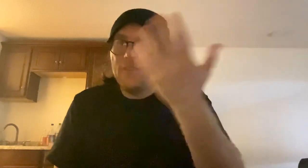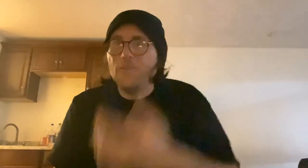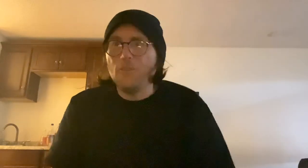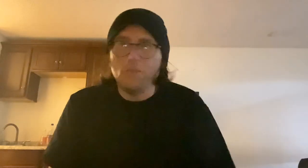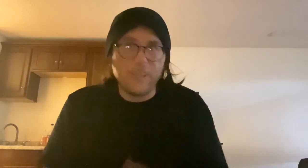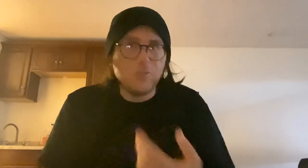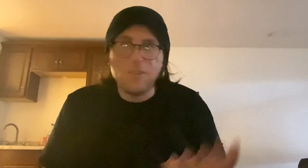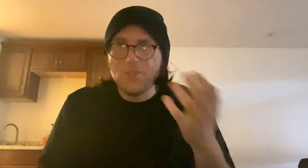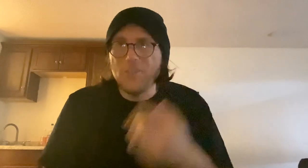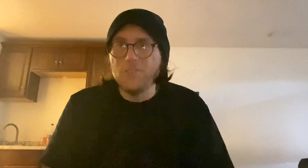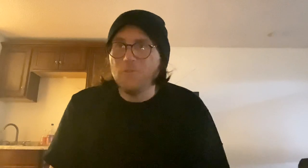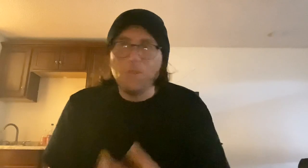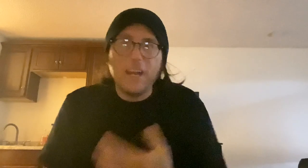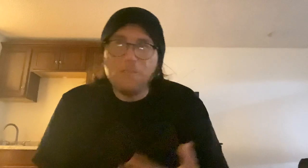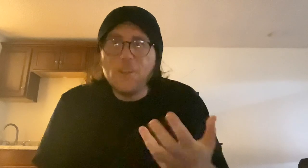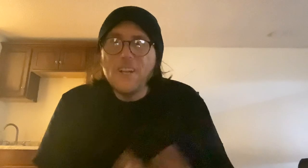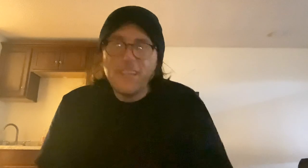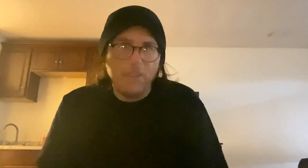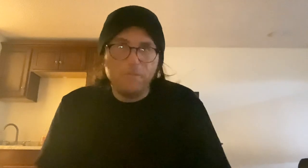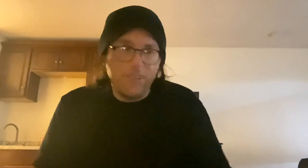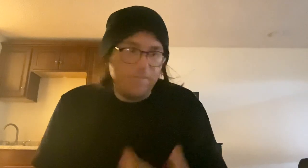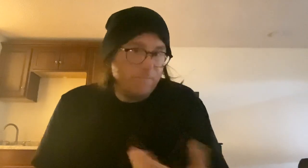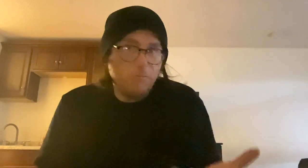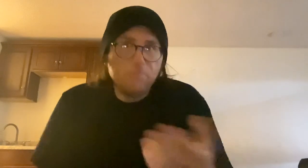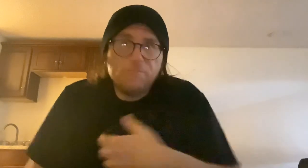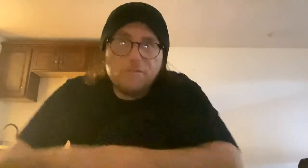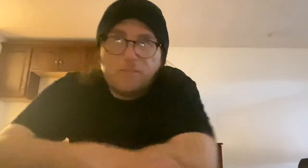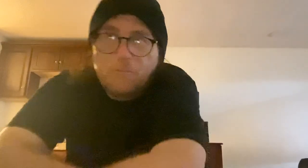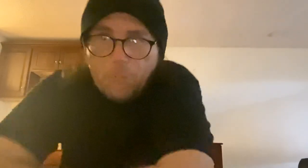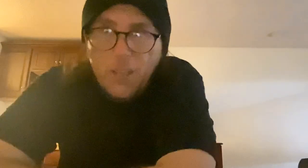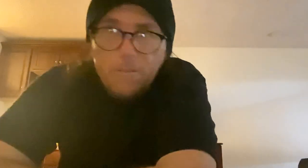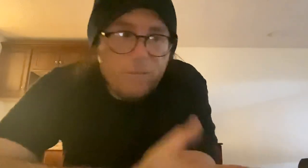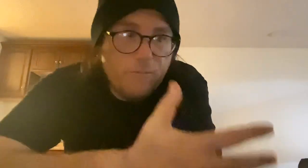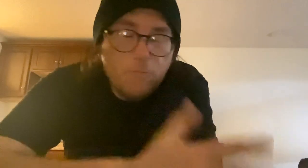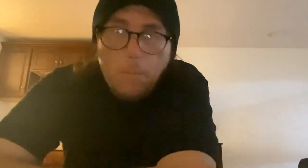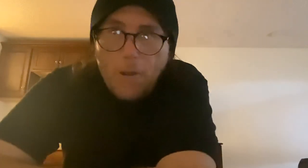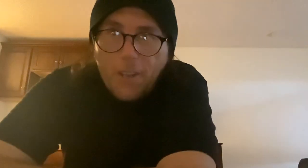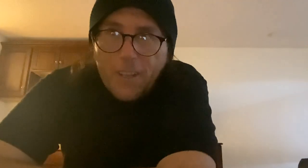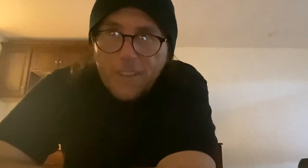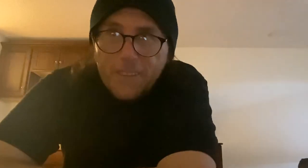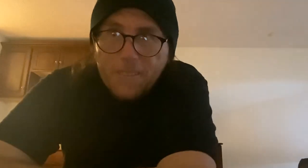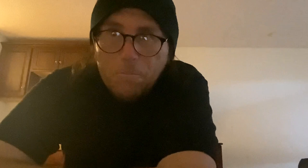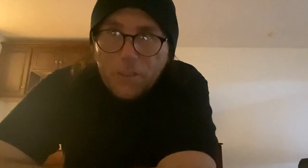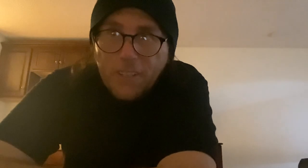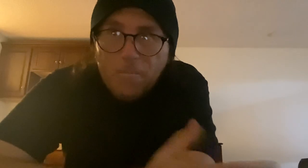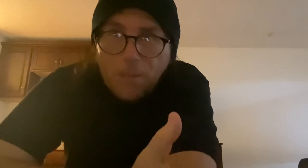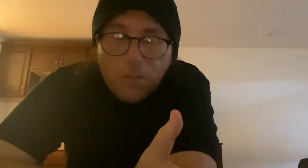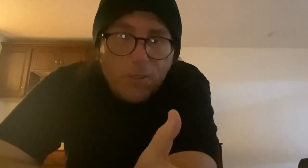electricians or whatever. Even for me of repairing and building up computers,